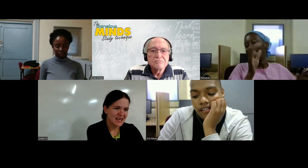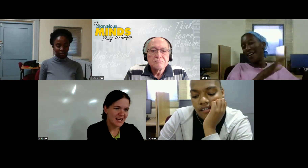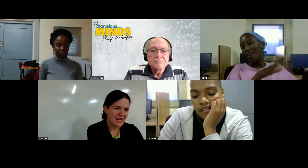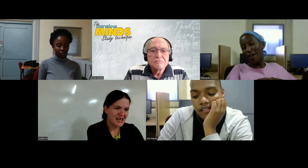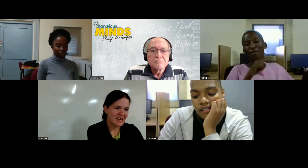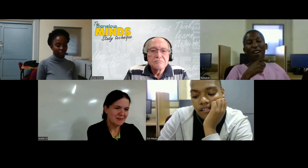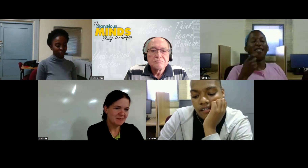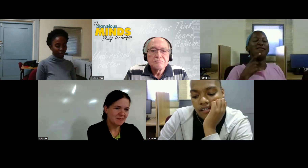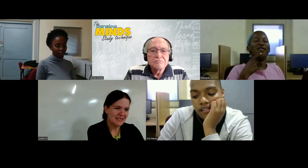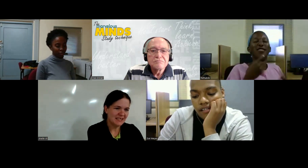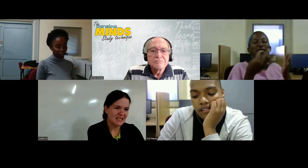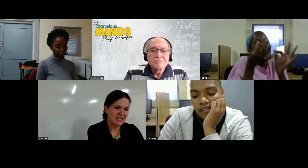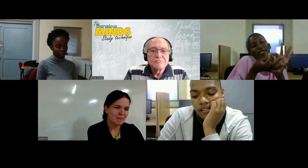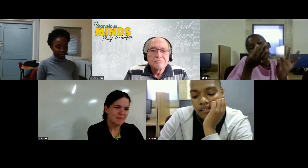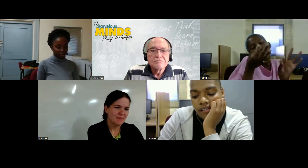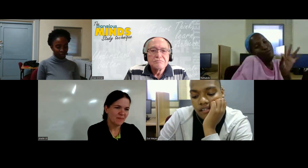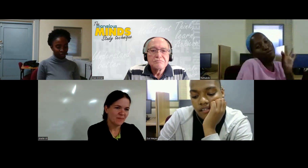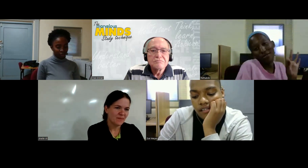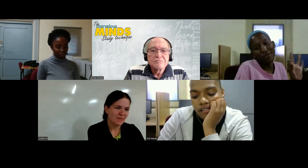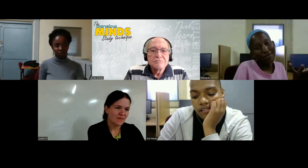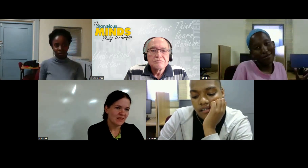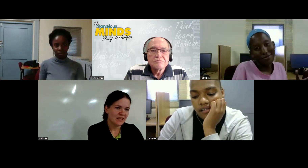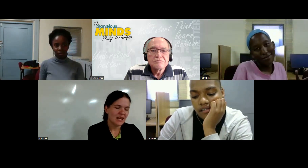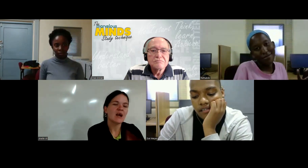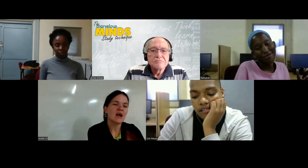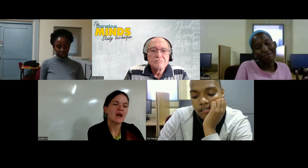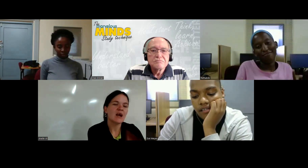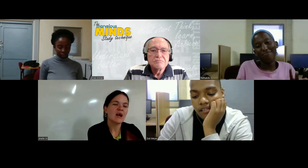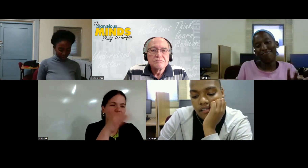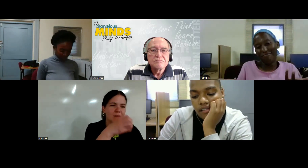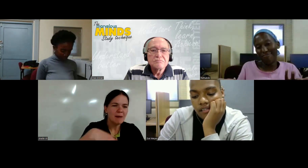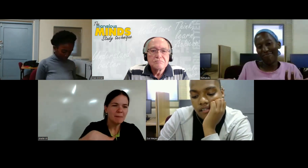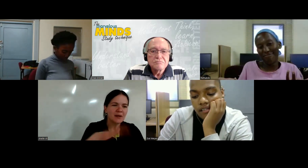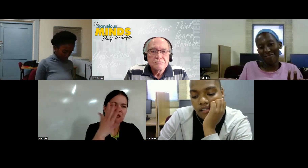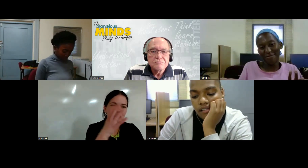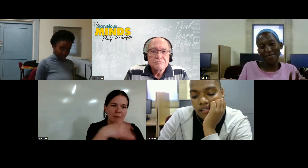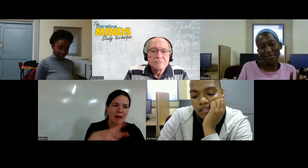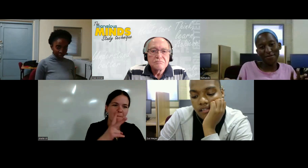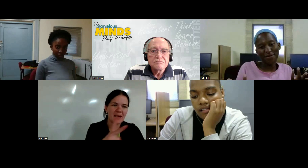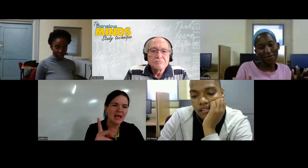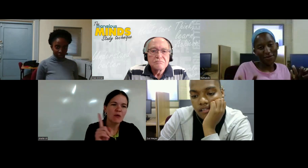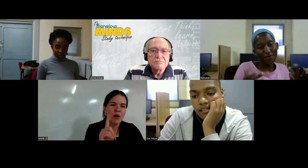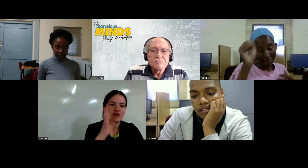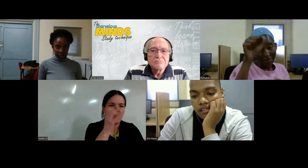um okay what about the tree map